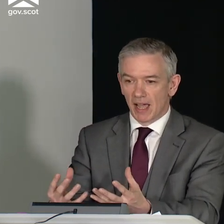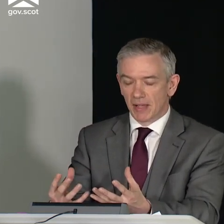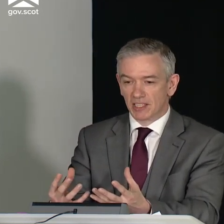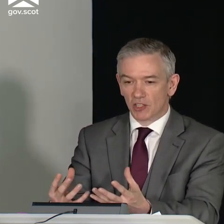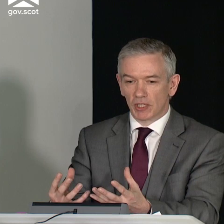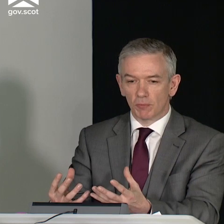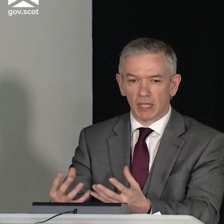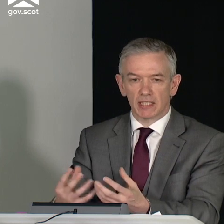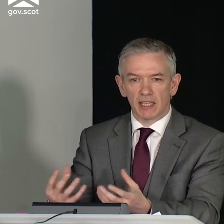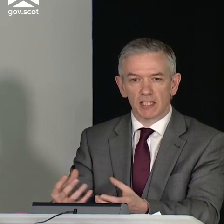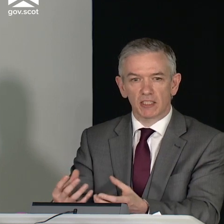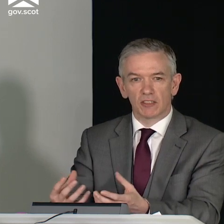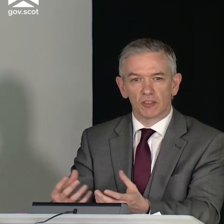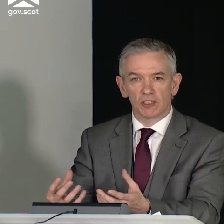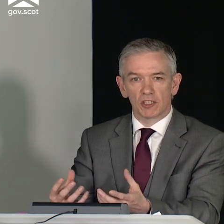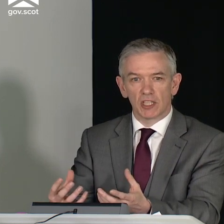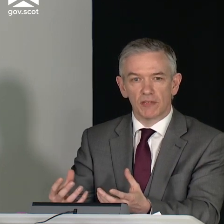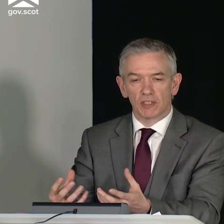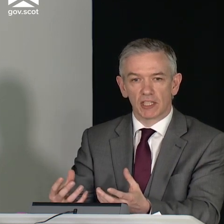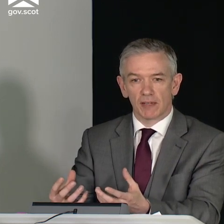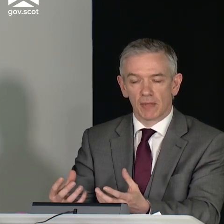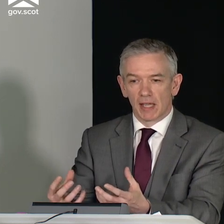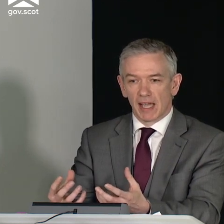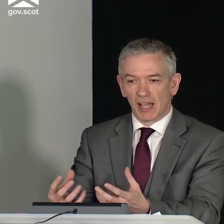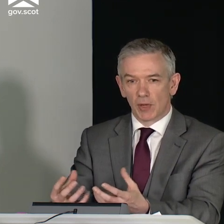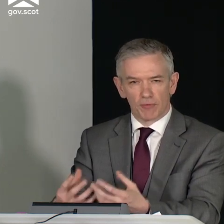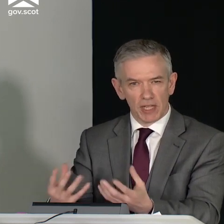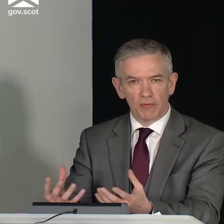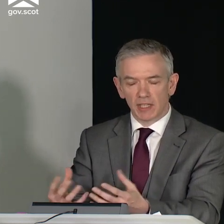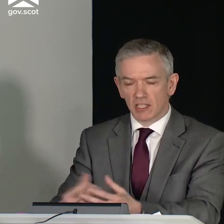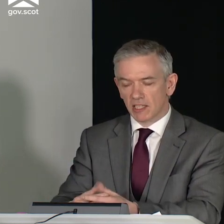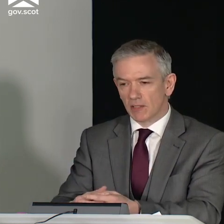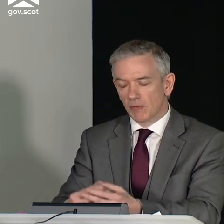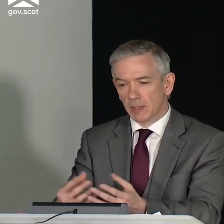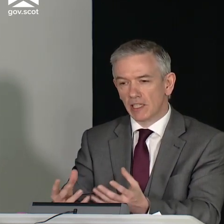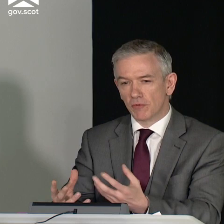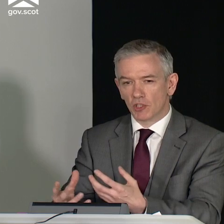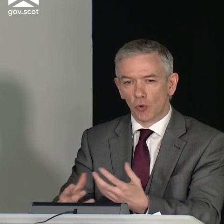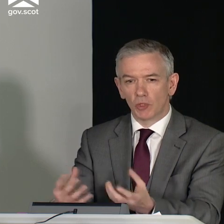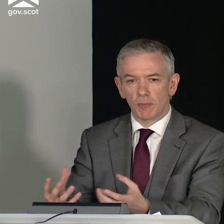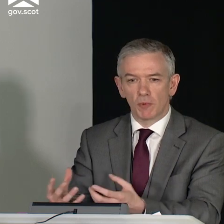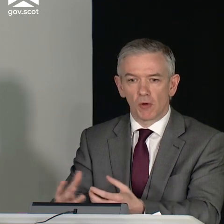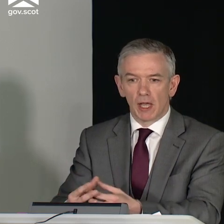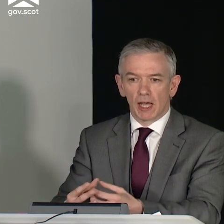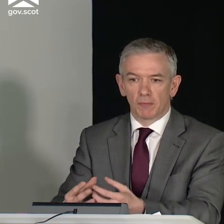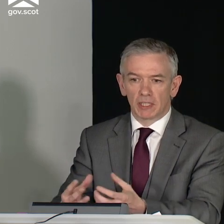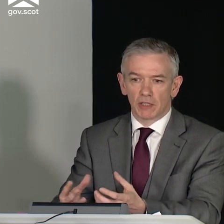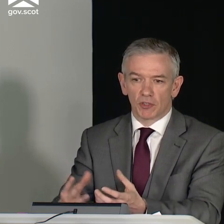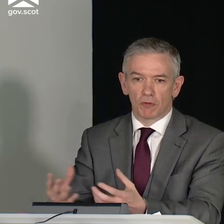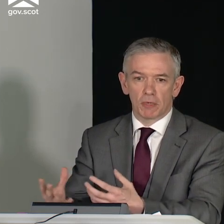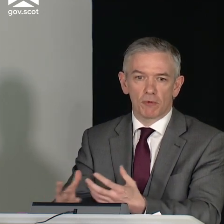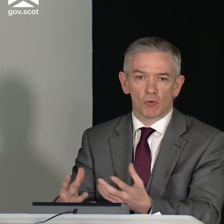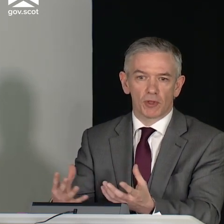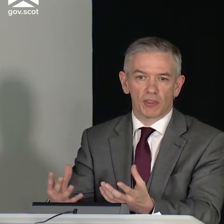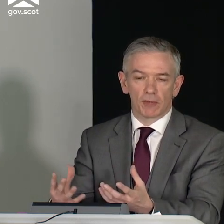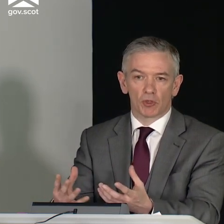it's quite an unpleasant test to receive, it's quite invasive in that sense, and particularly for some older people, and particularly